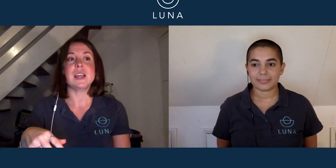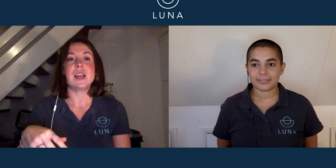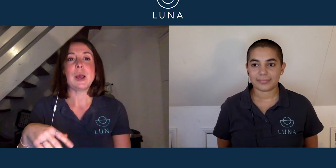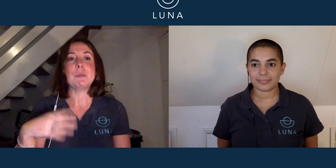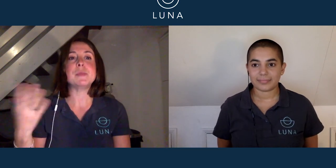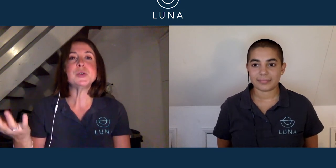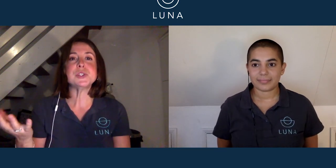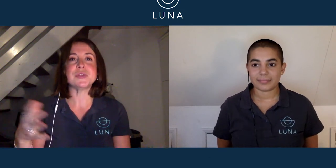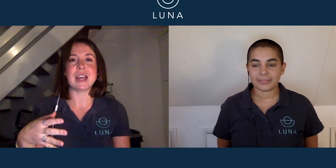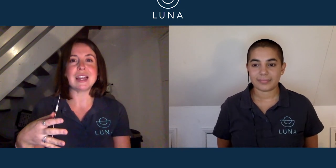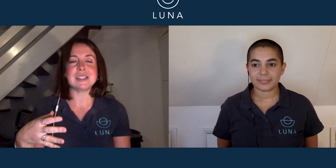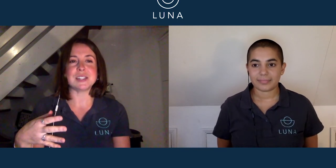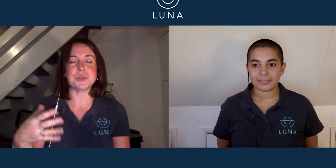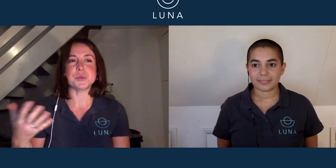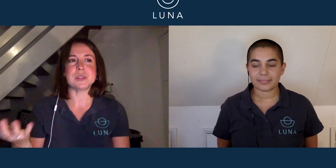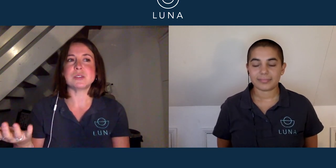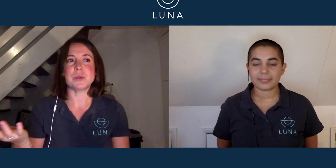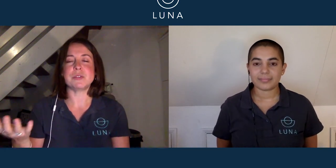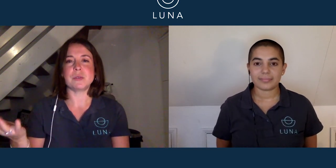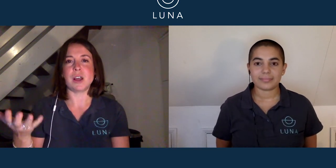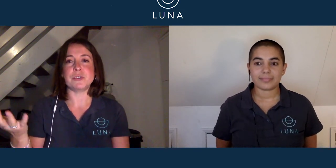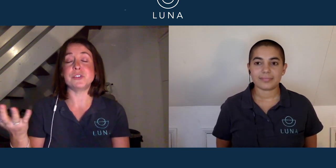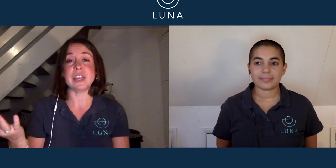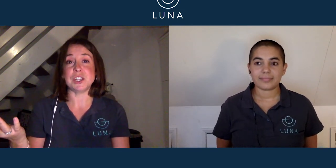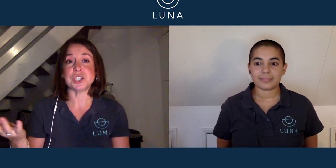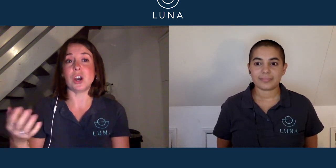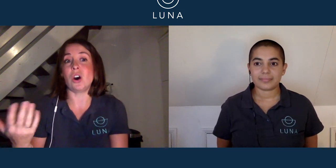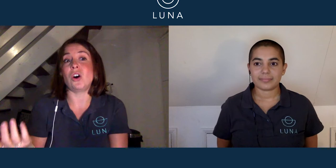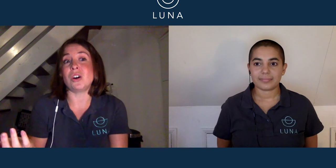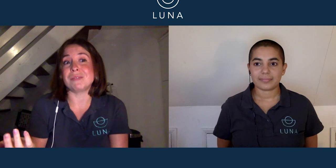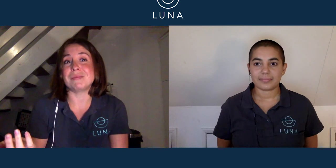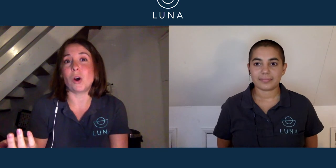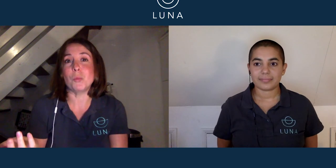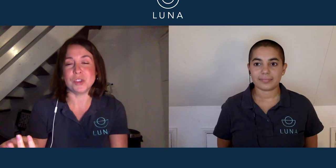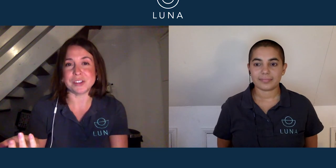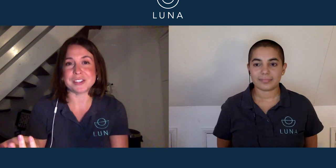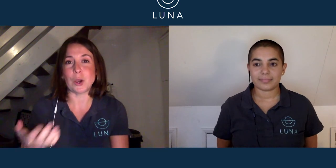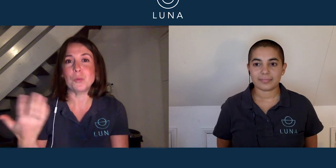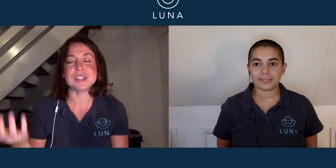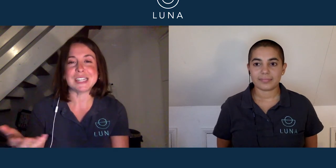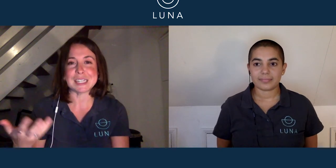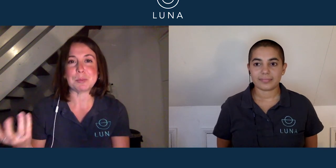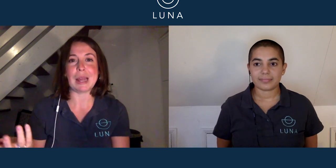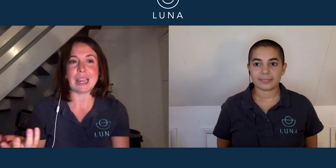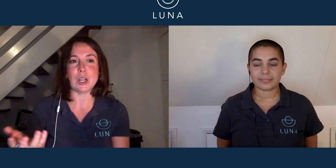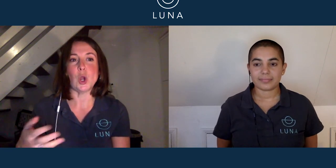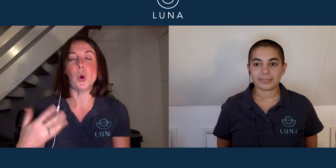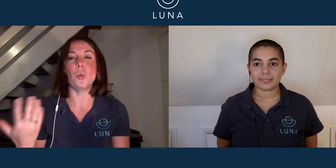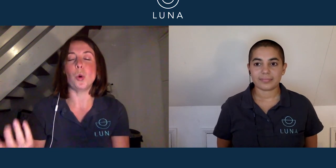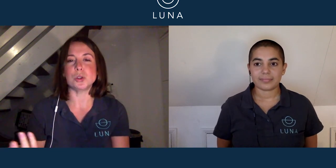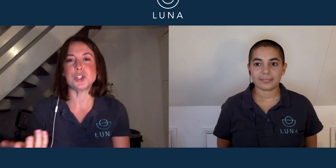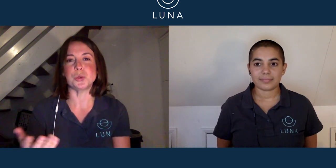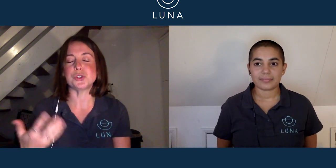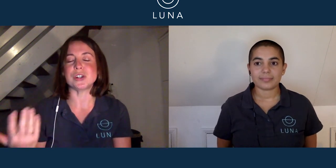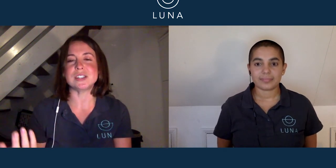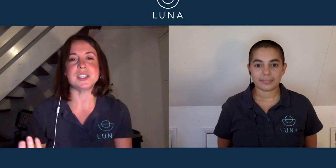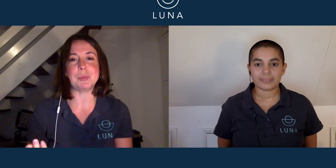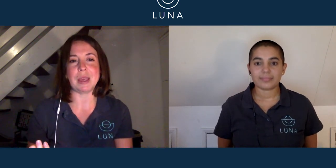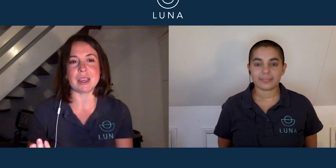most of the hand signals for fish are obvious. They obviously explain what you're trying to depict.